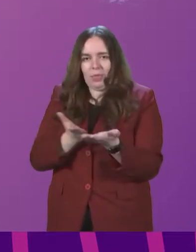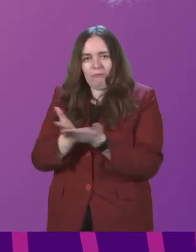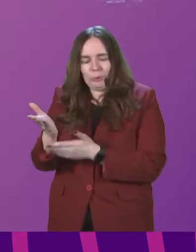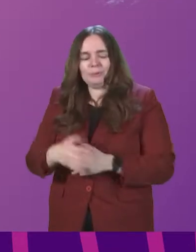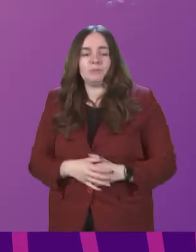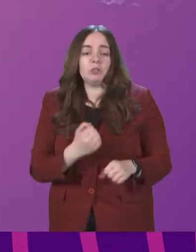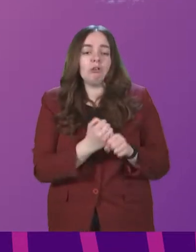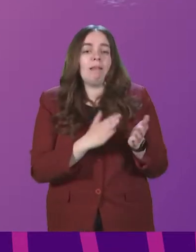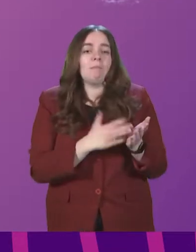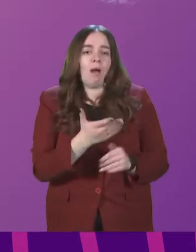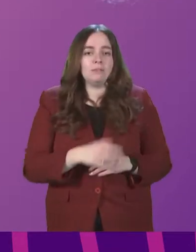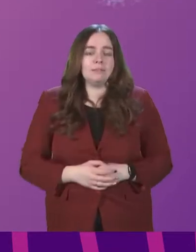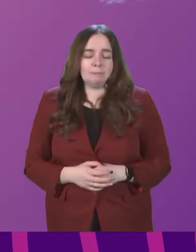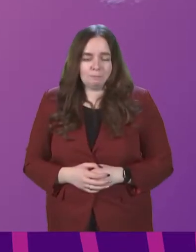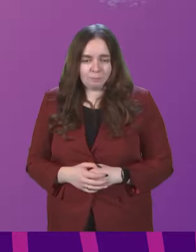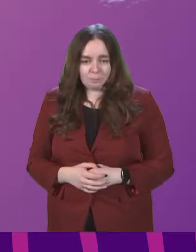Julian Martin.